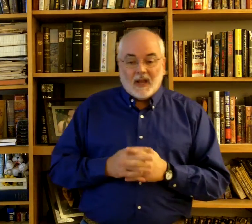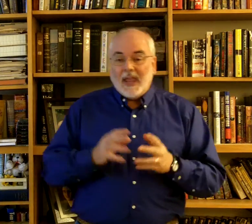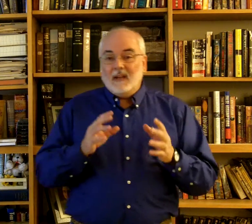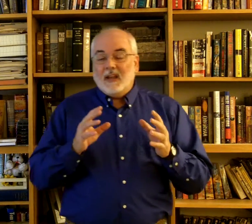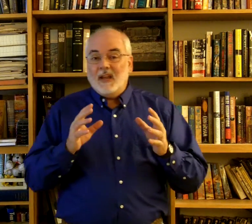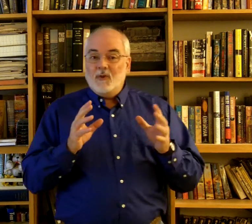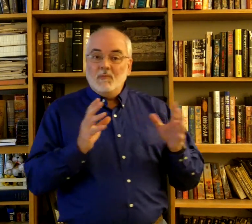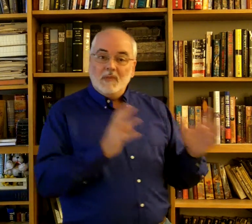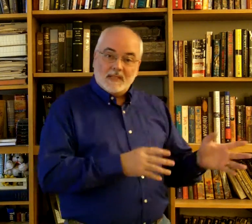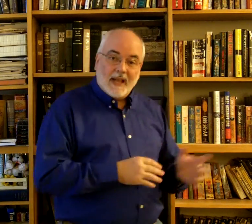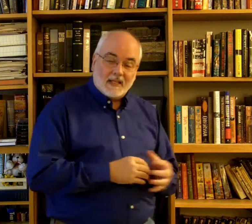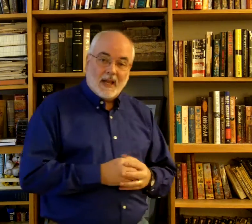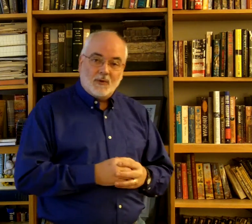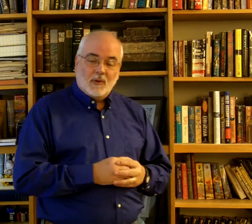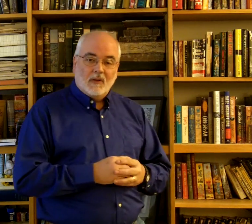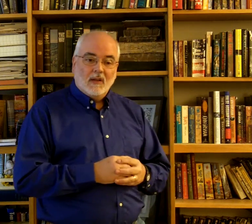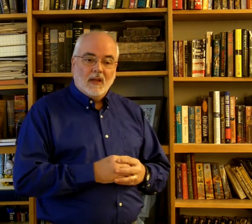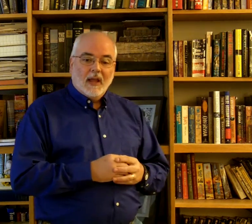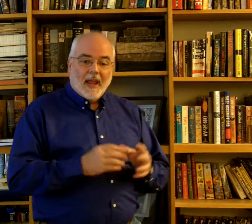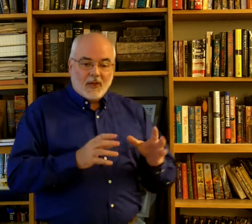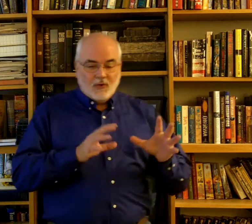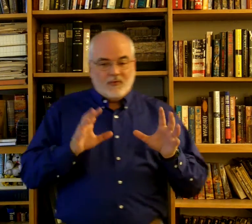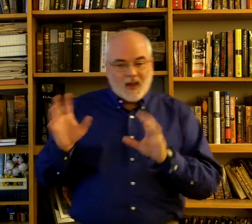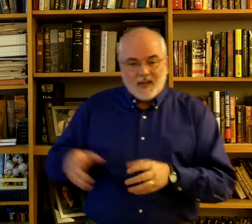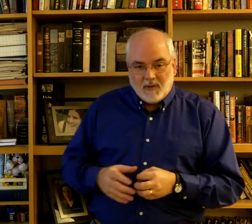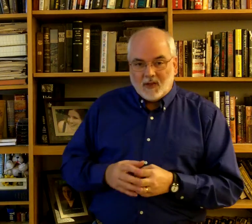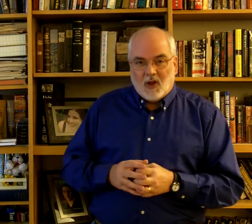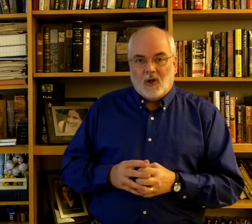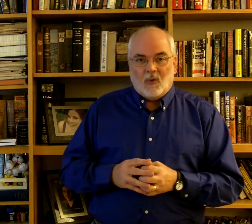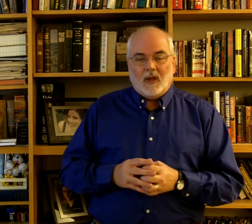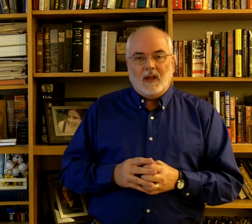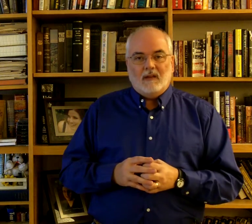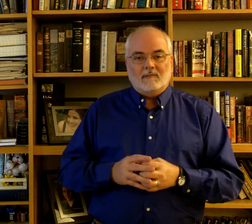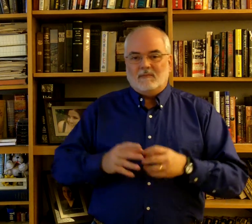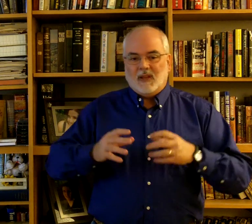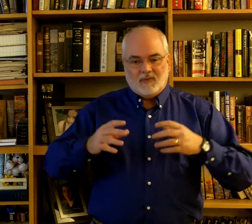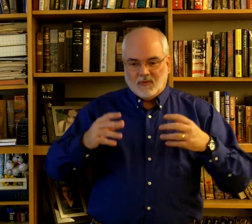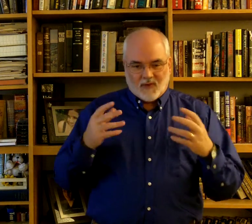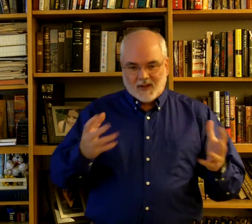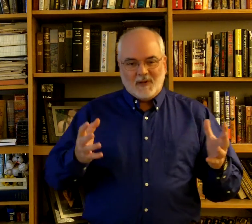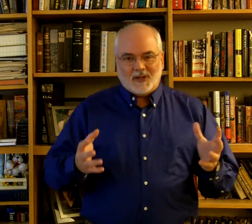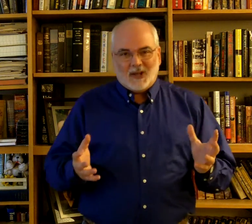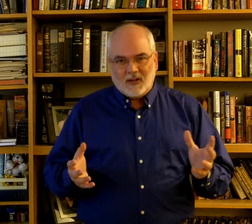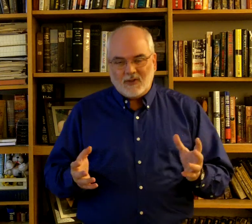And if you missed that schedule, and you find me in the hallway, if you find me at lunch,